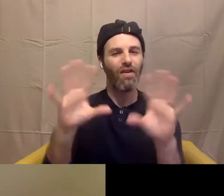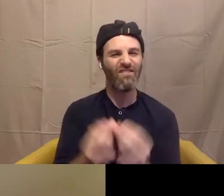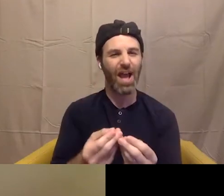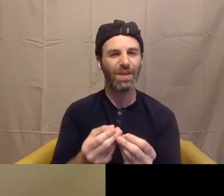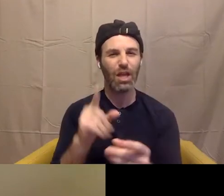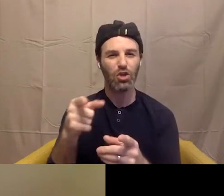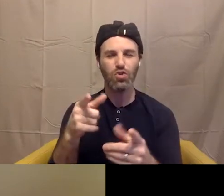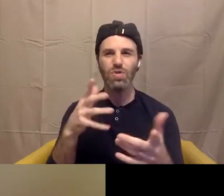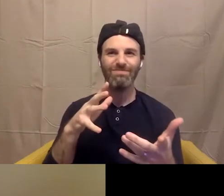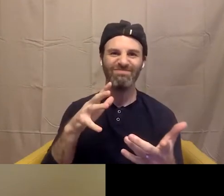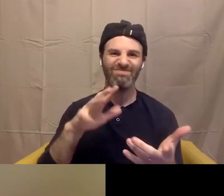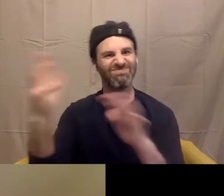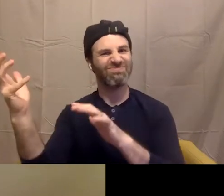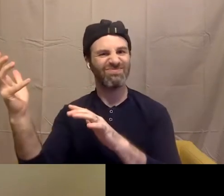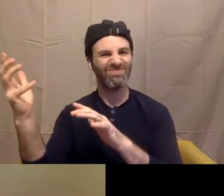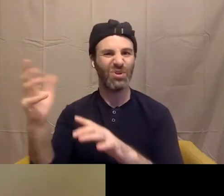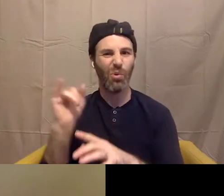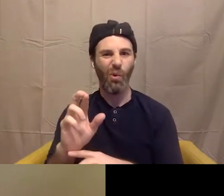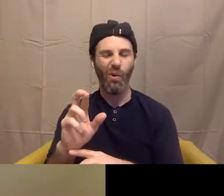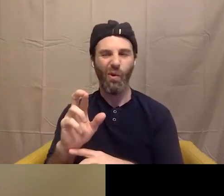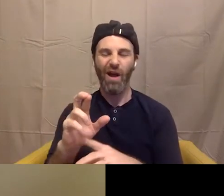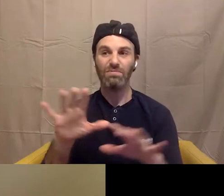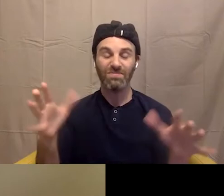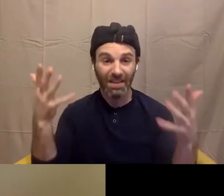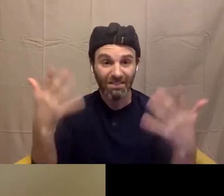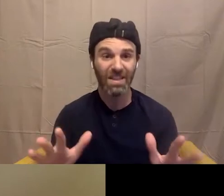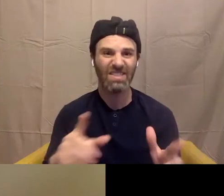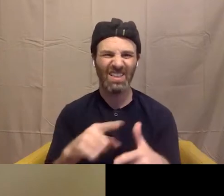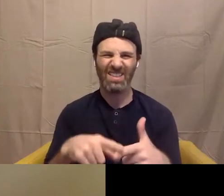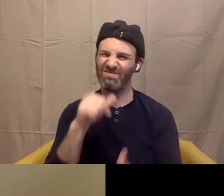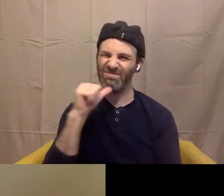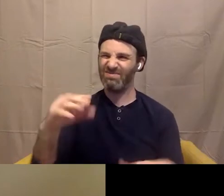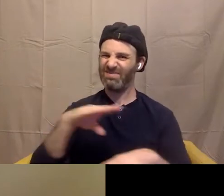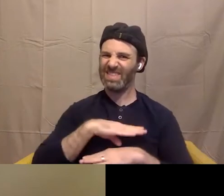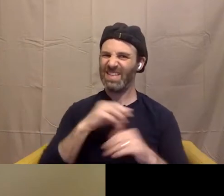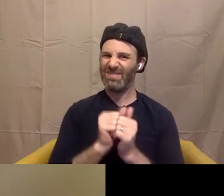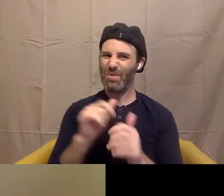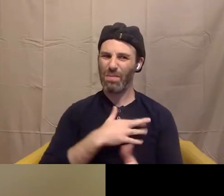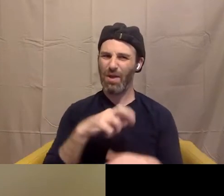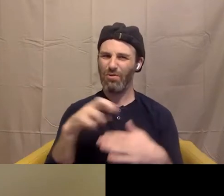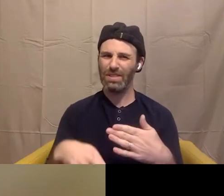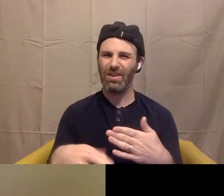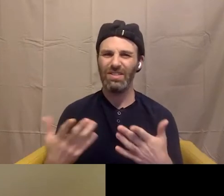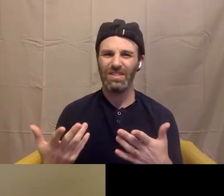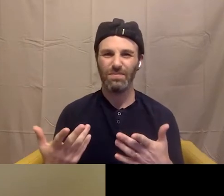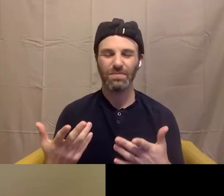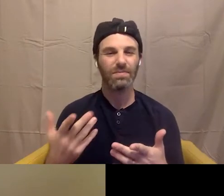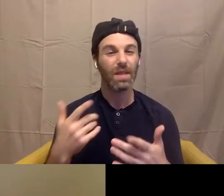you just didn't, you know, do the job you wanted. Because it's something so everyone feels. And I think we don't talk about the messing up enough. So that's my